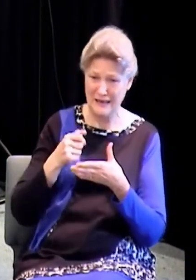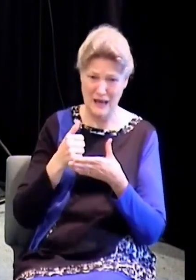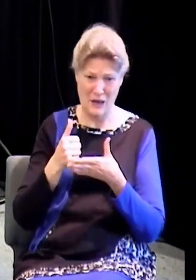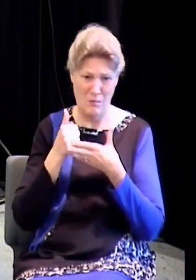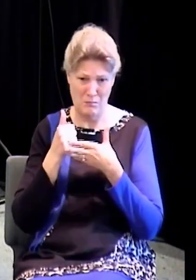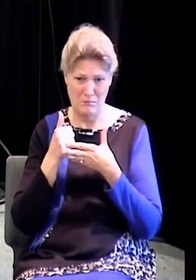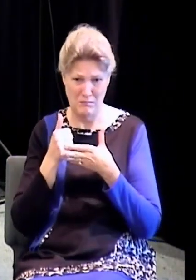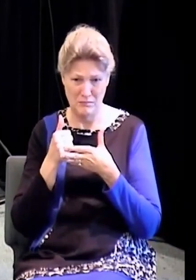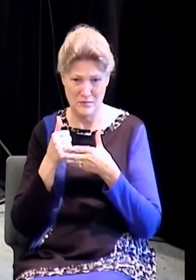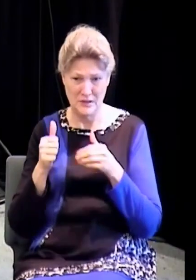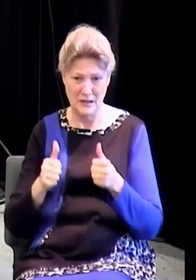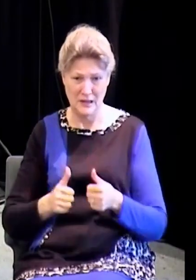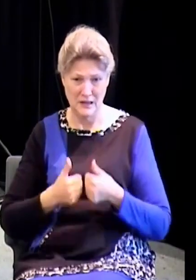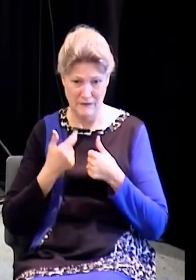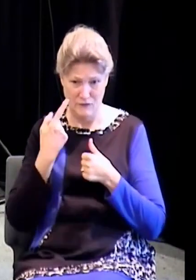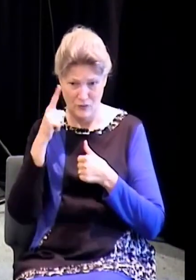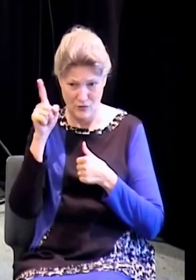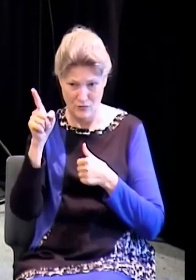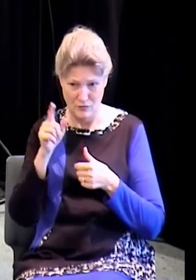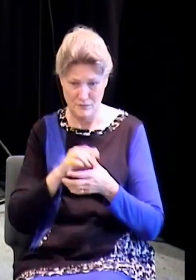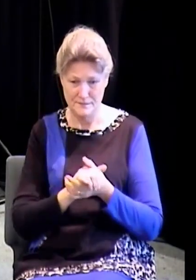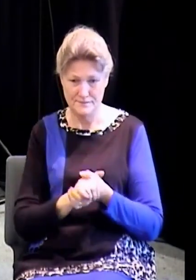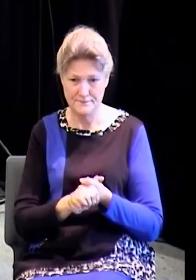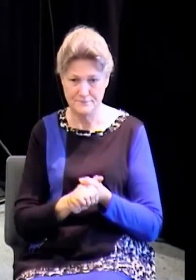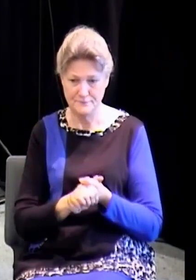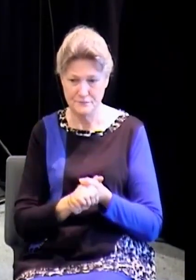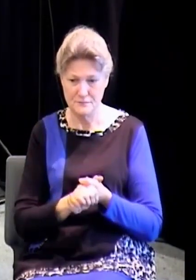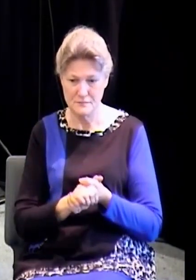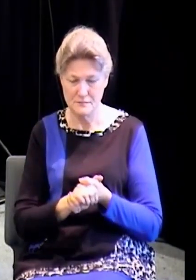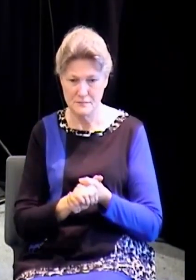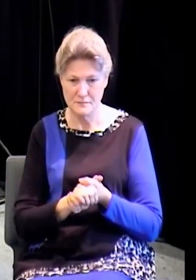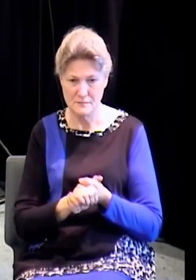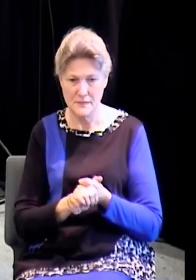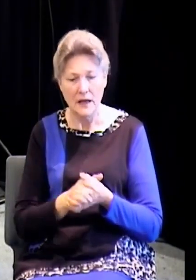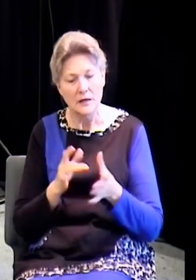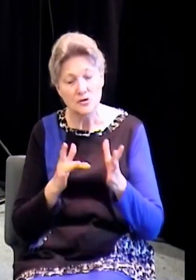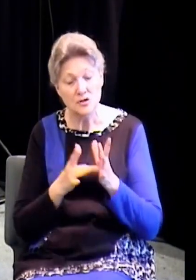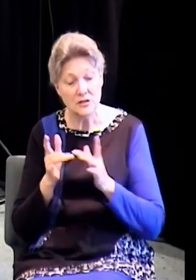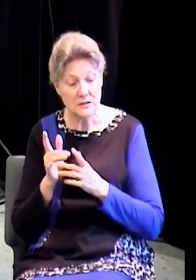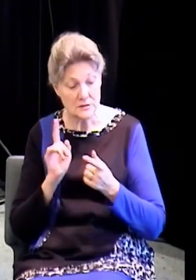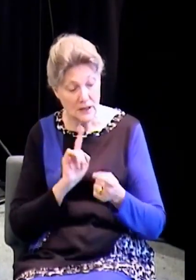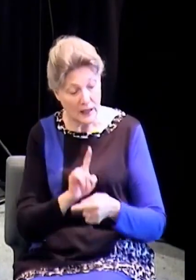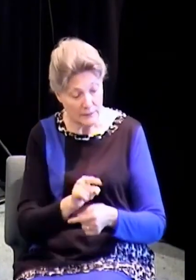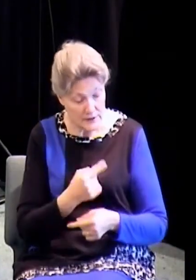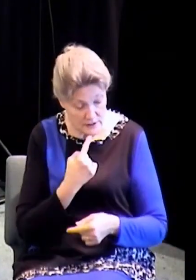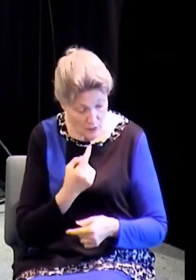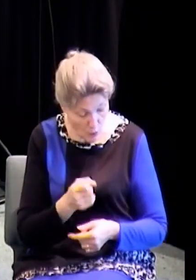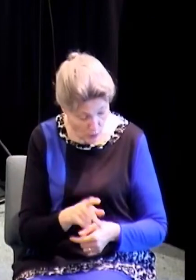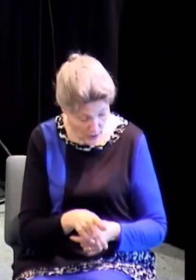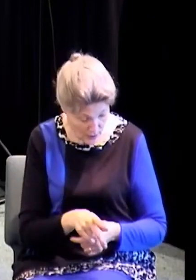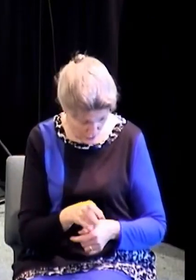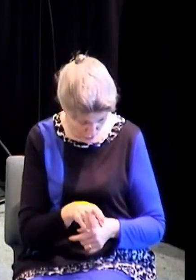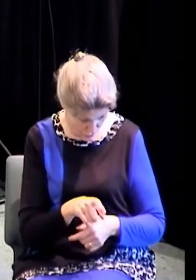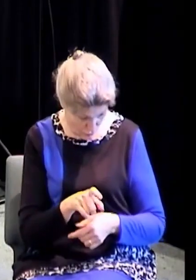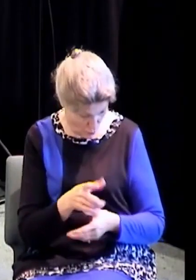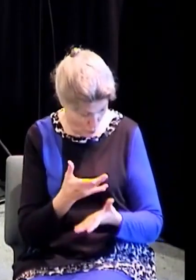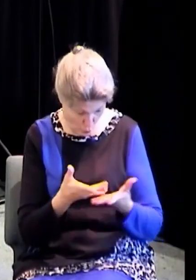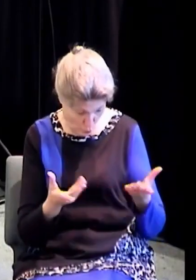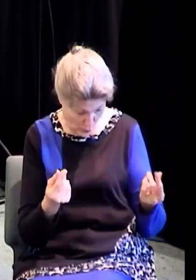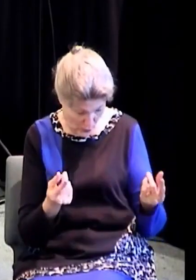He said, just take up your bed and walk. He said, let's just take up your bed and take it home. You're healed. You see, Jesus looks at people's